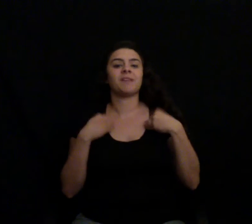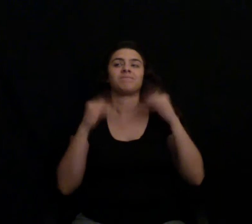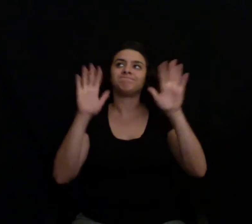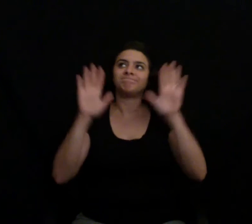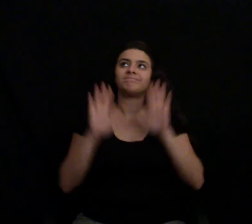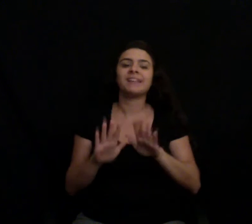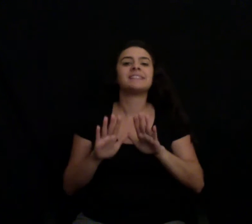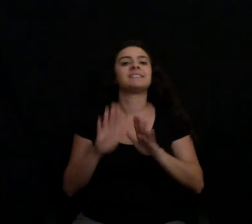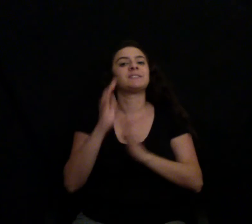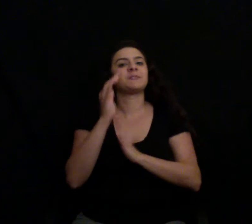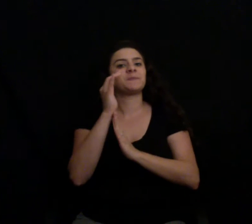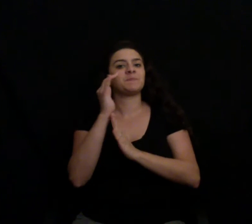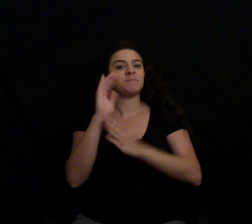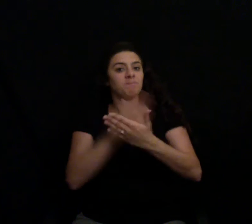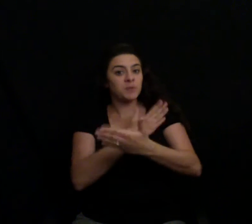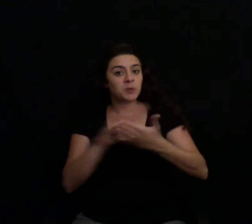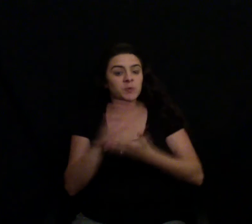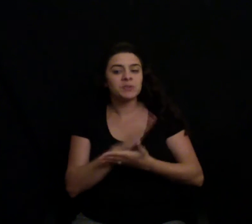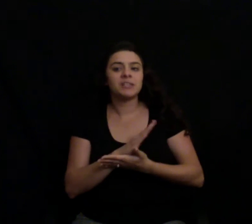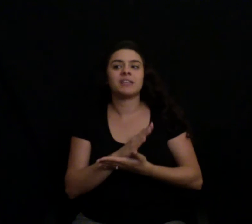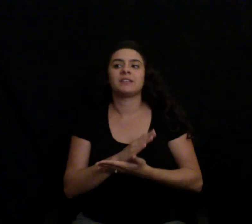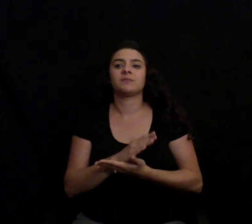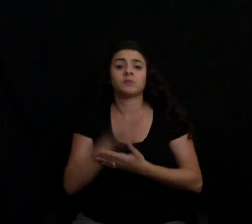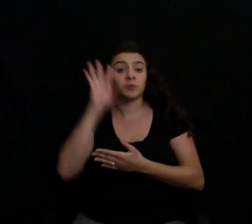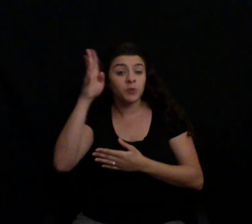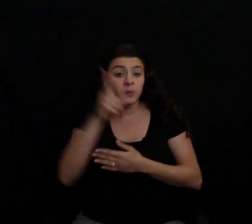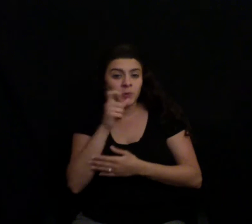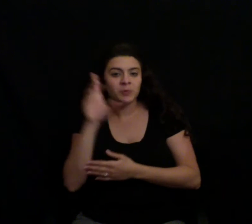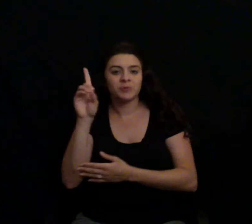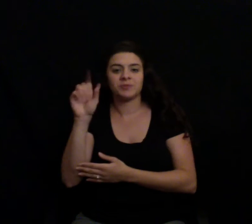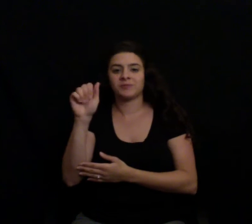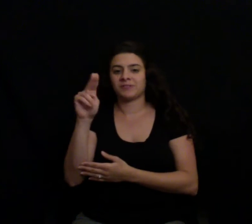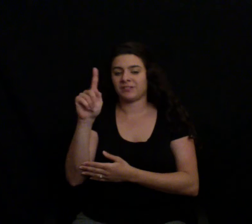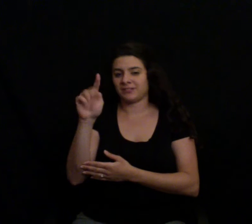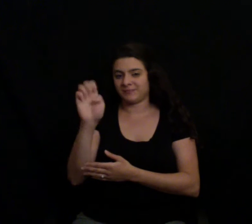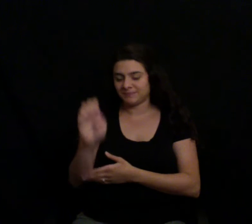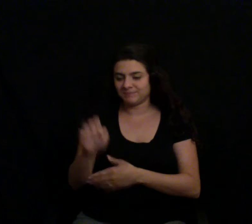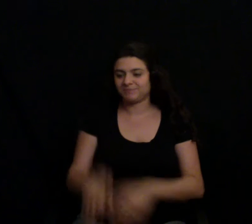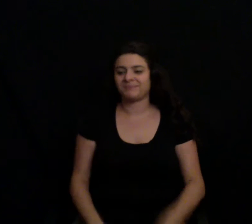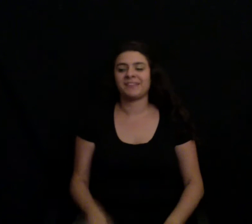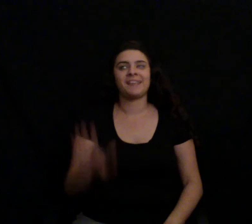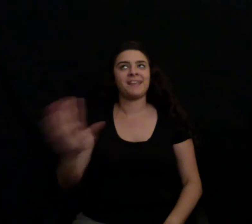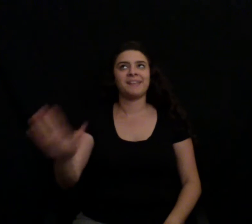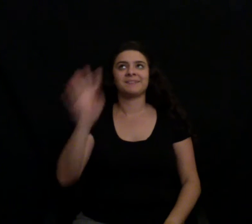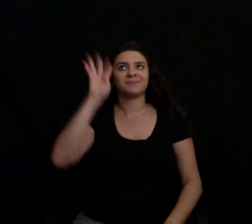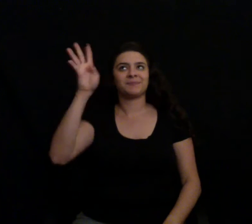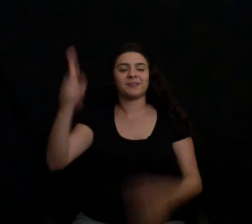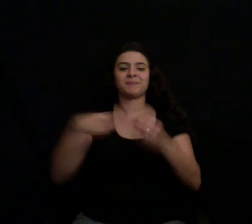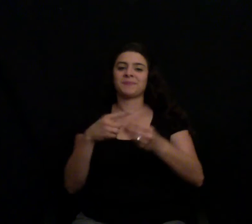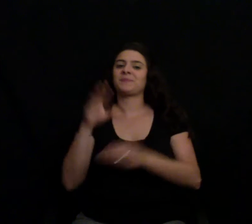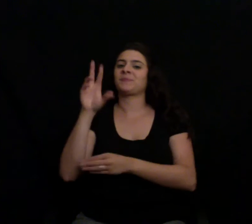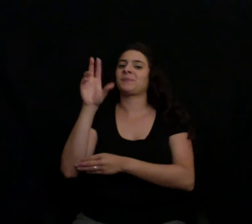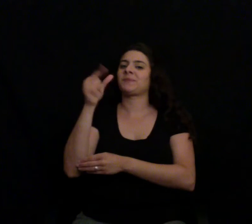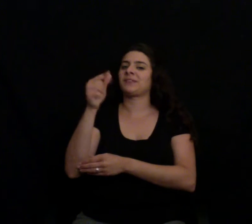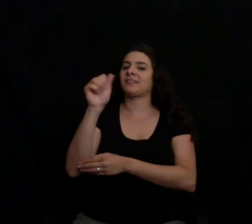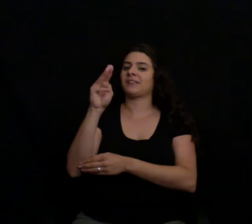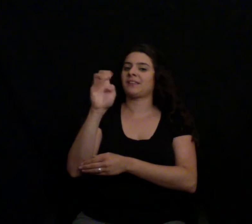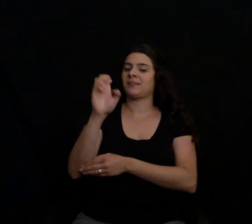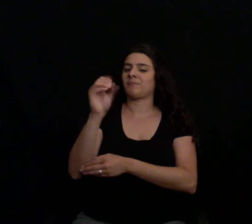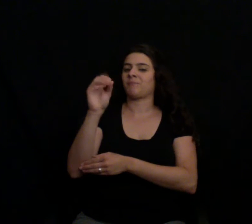phenomenal artist. And his Game of Thrones take on last week's episode needs to be seen. So if you haven't yet, check it out. It's over on